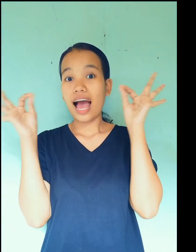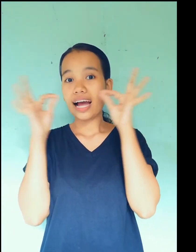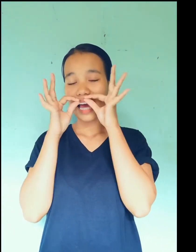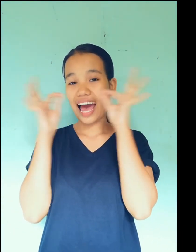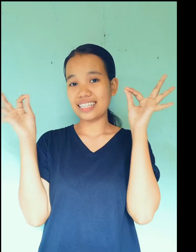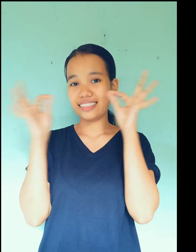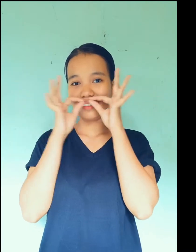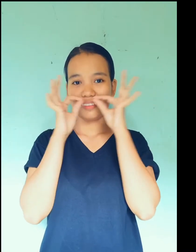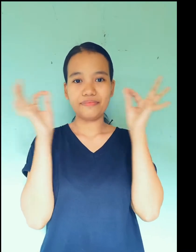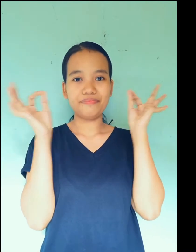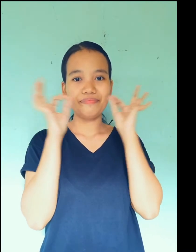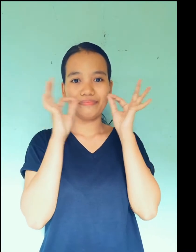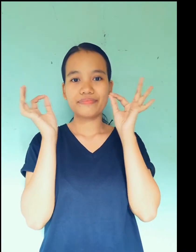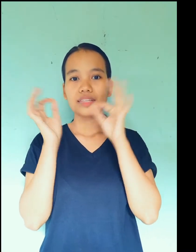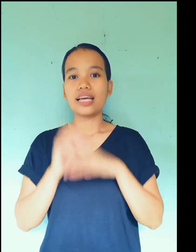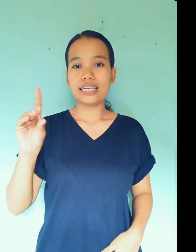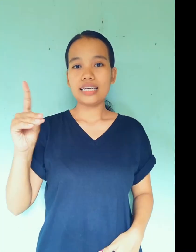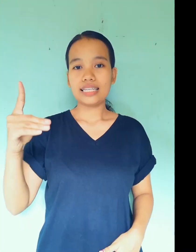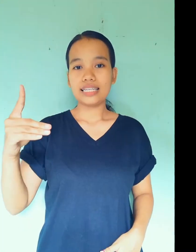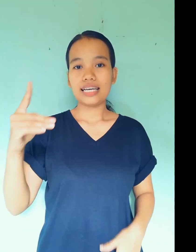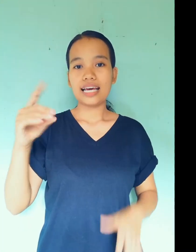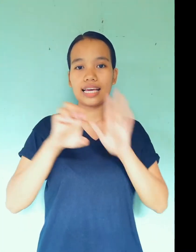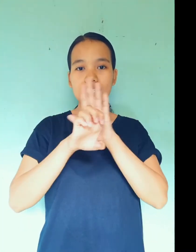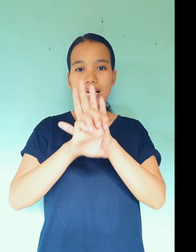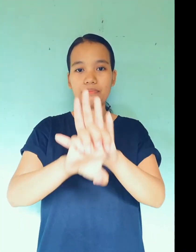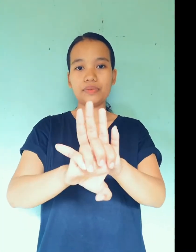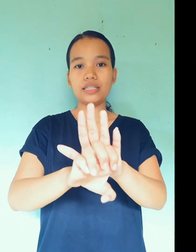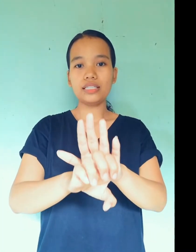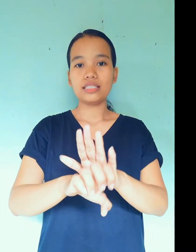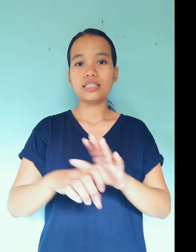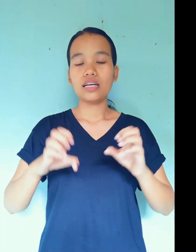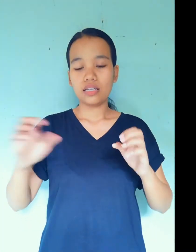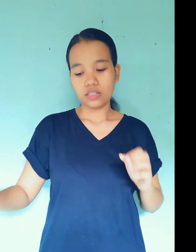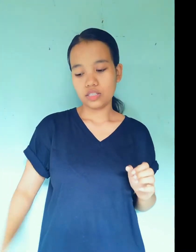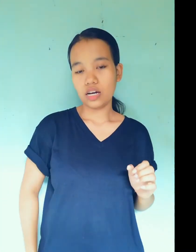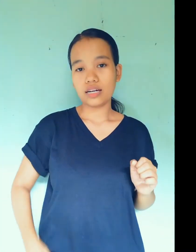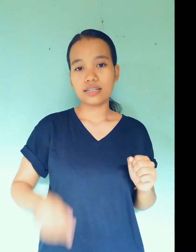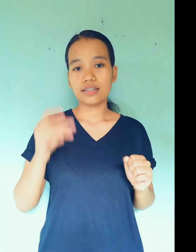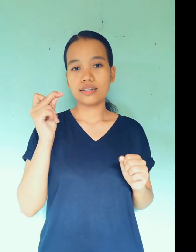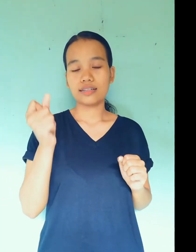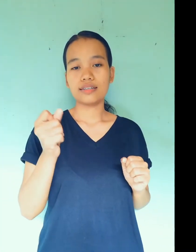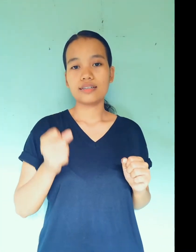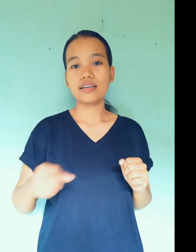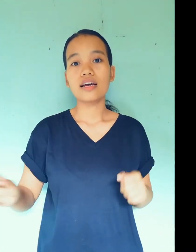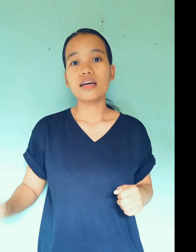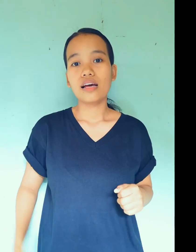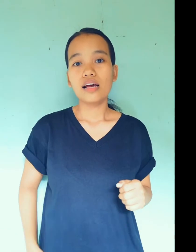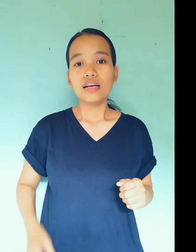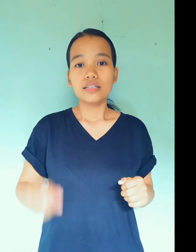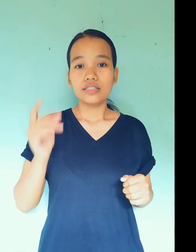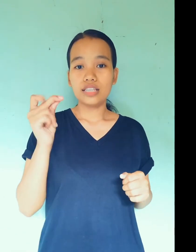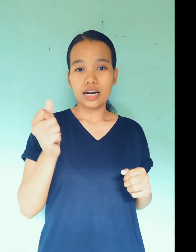Cat. E example, duck. Duck.